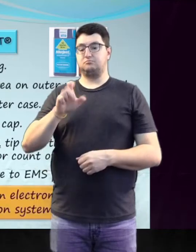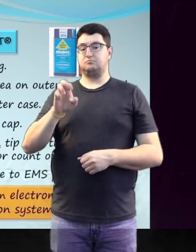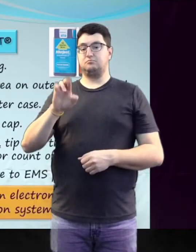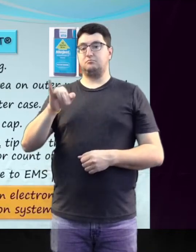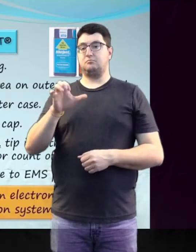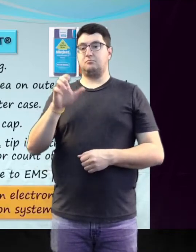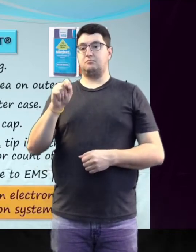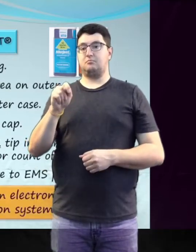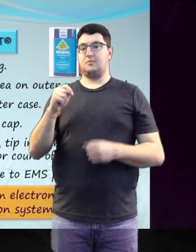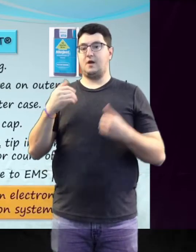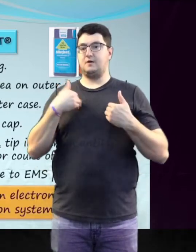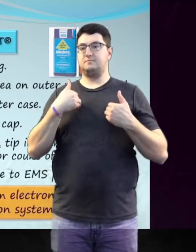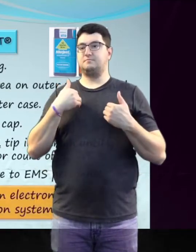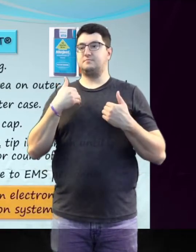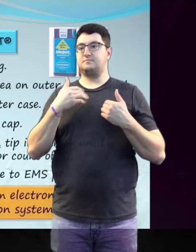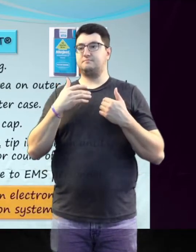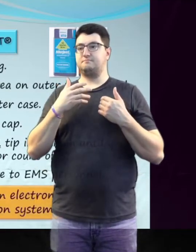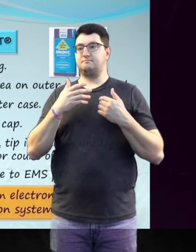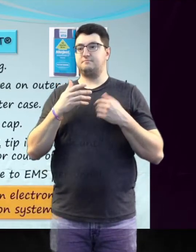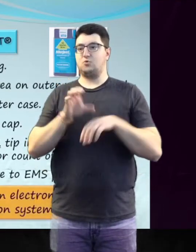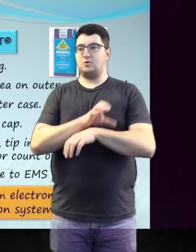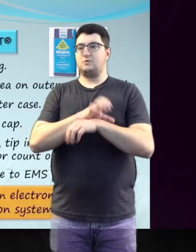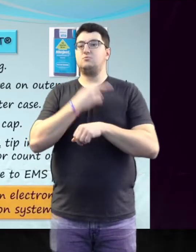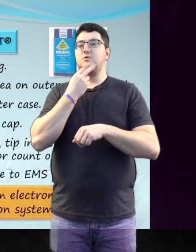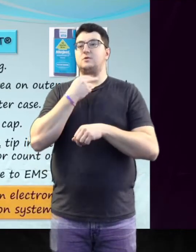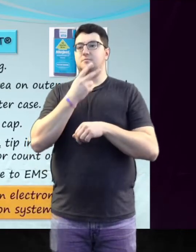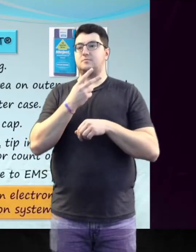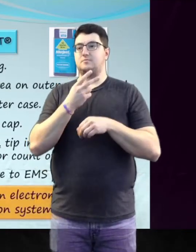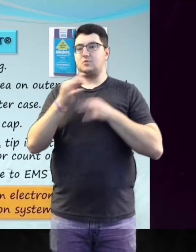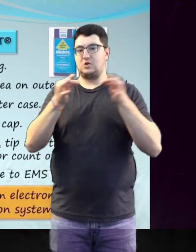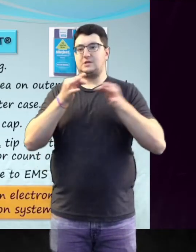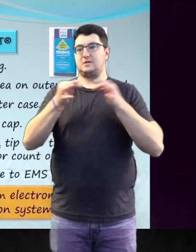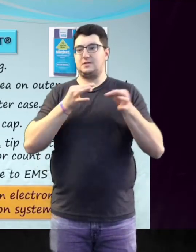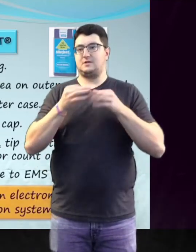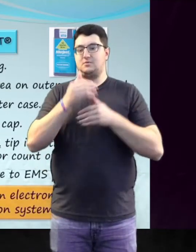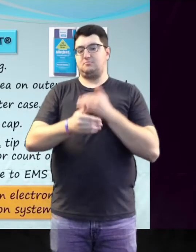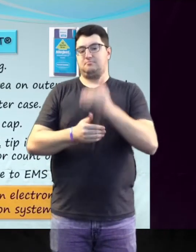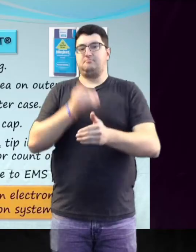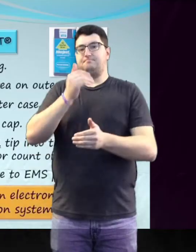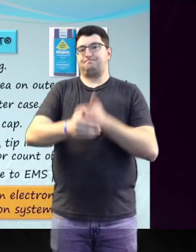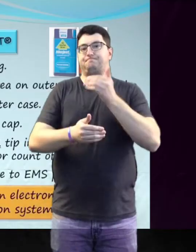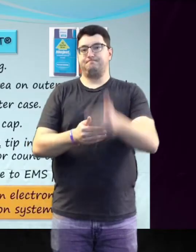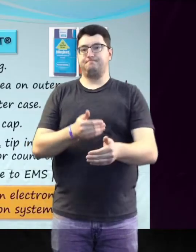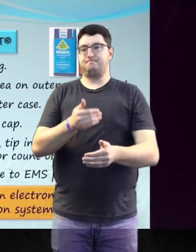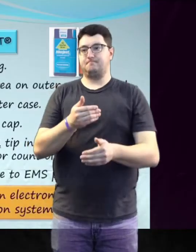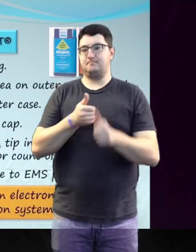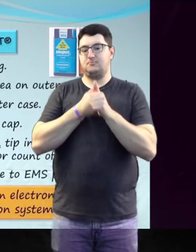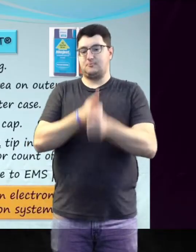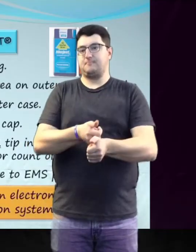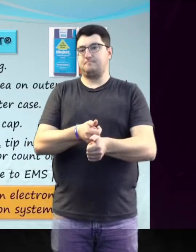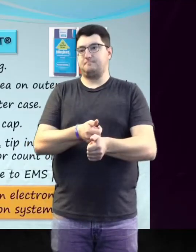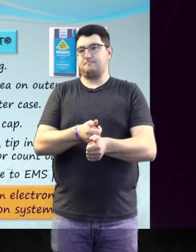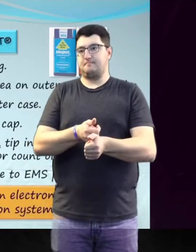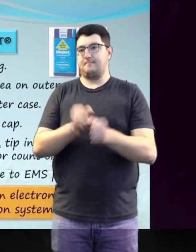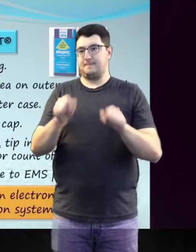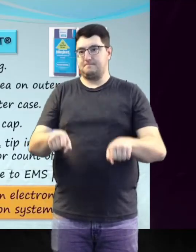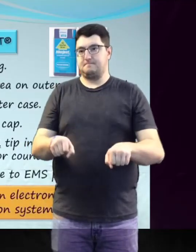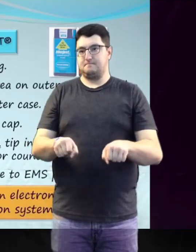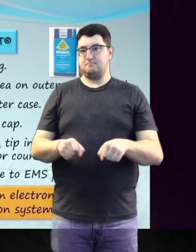The allerject and AvaQ contain an electronic voice instruction system that guides the user through the steps in